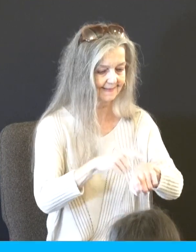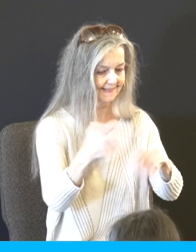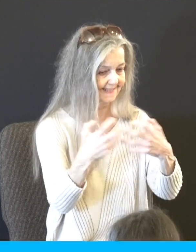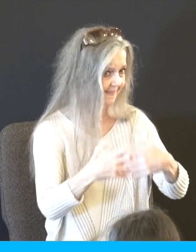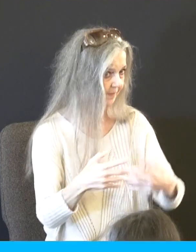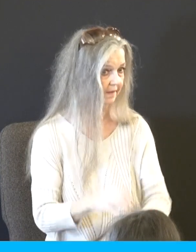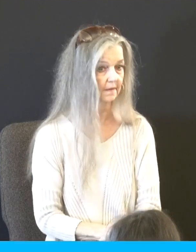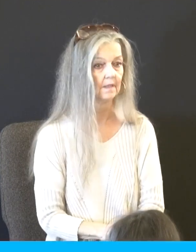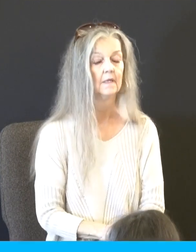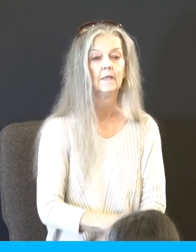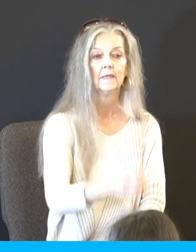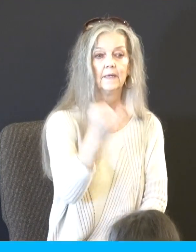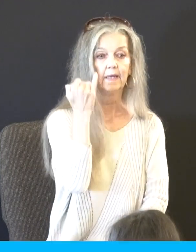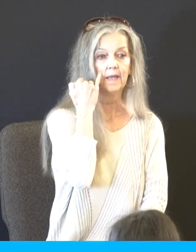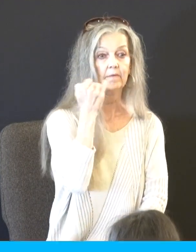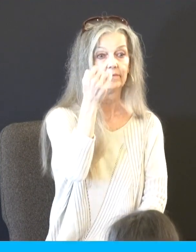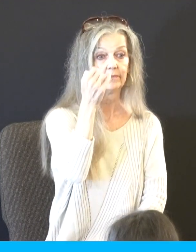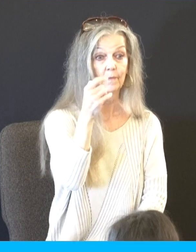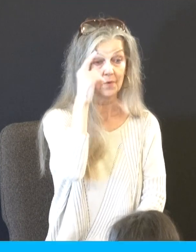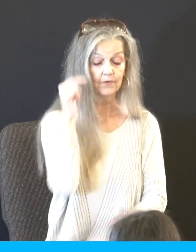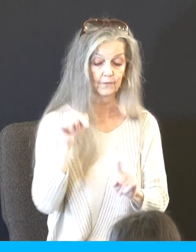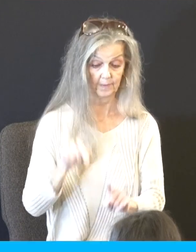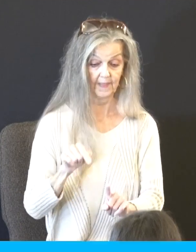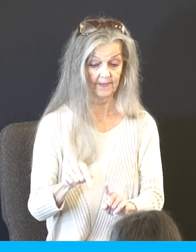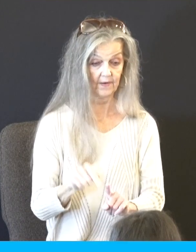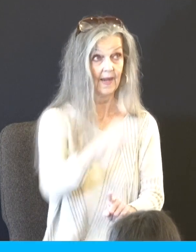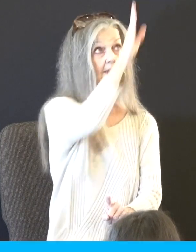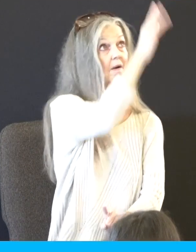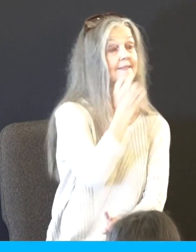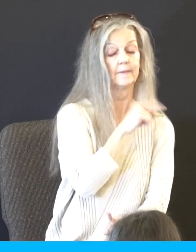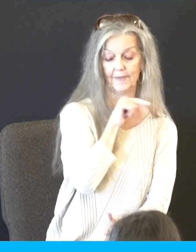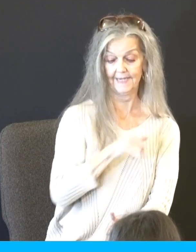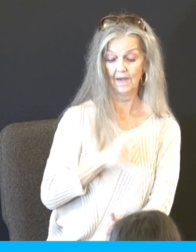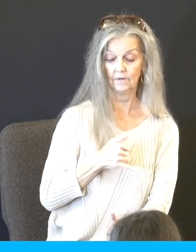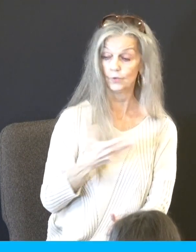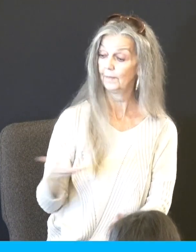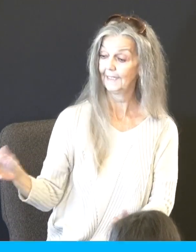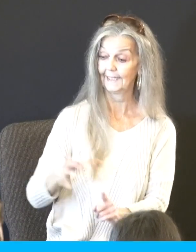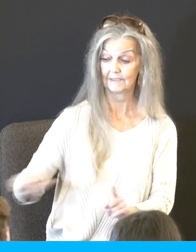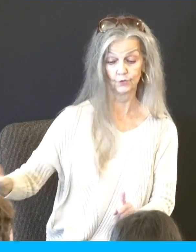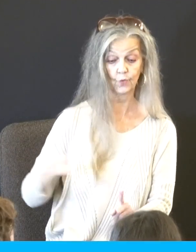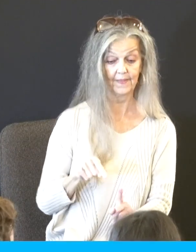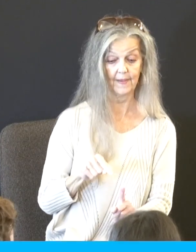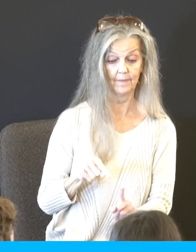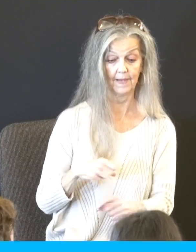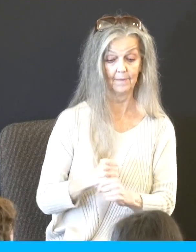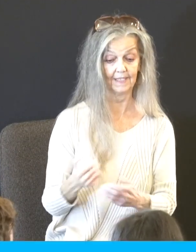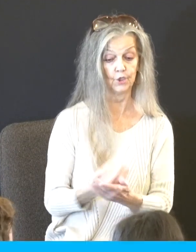now the Moses, Moses, stand back. I'm just going to smoke them. I'm going to make a new nation of you. Had it happened